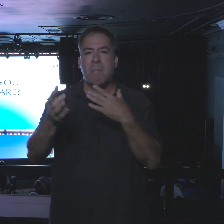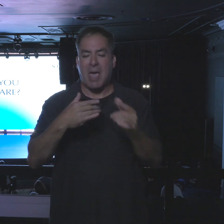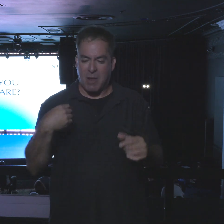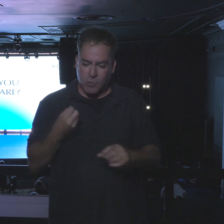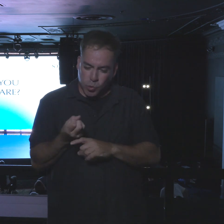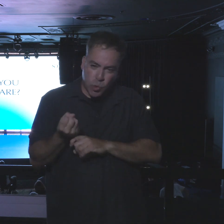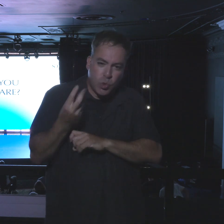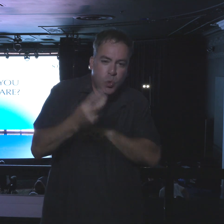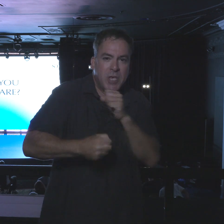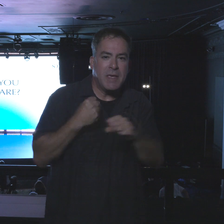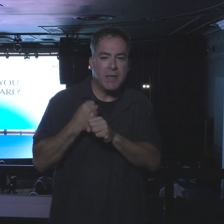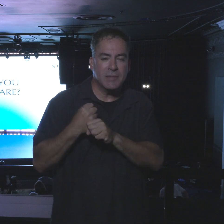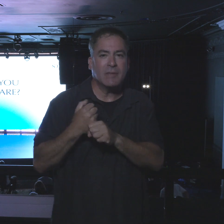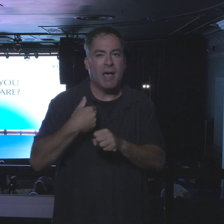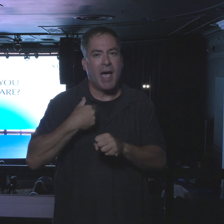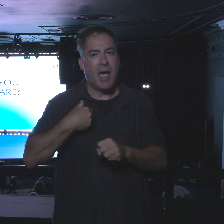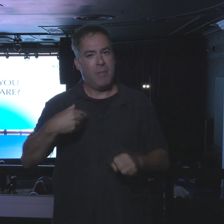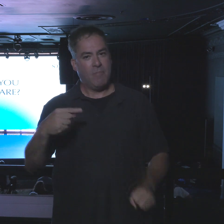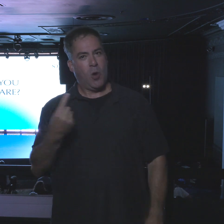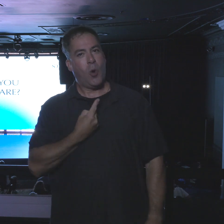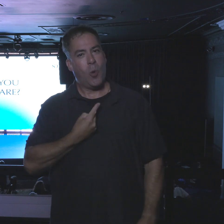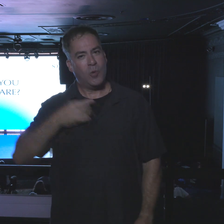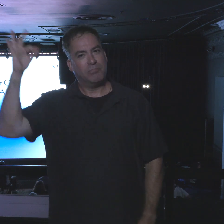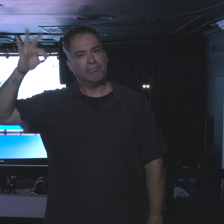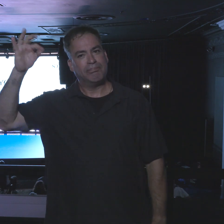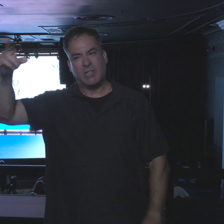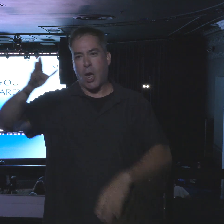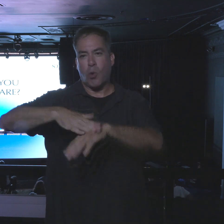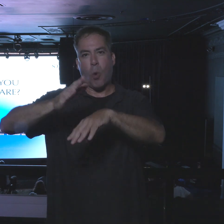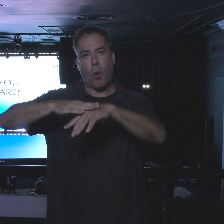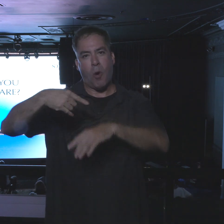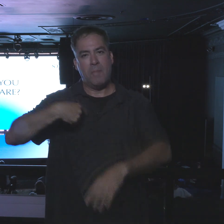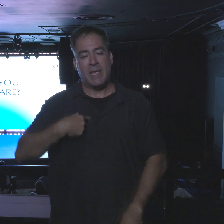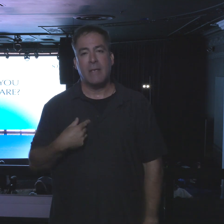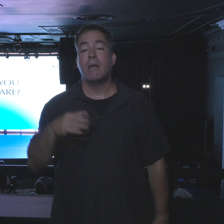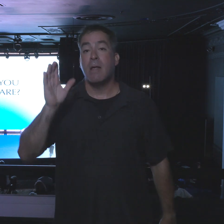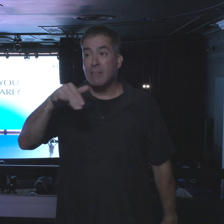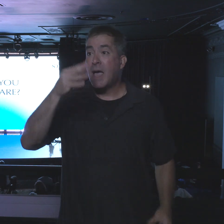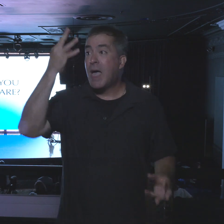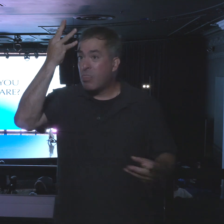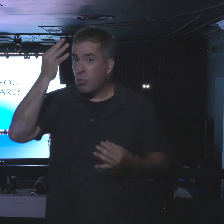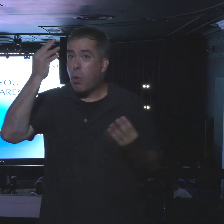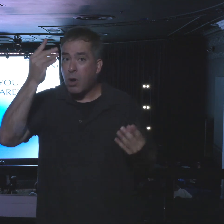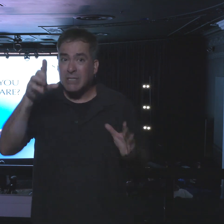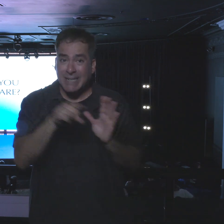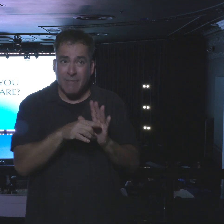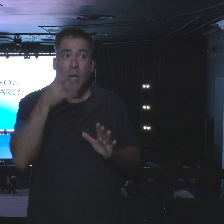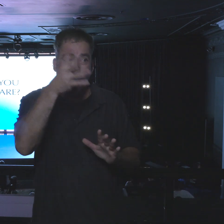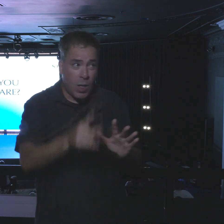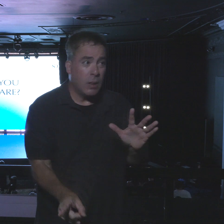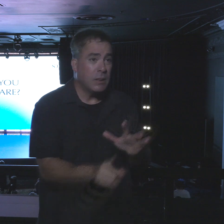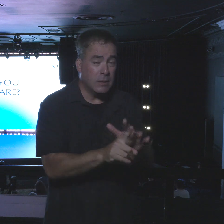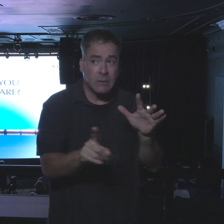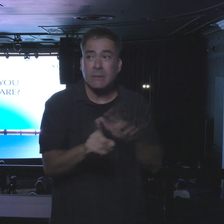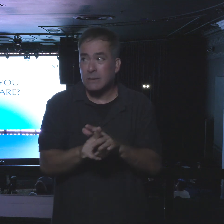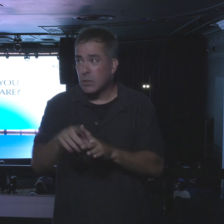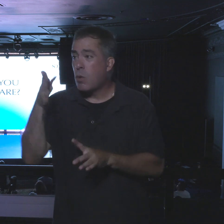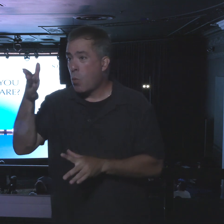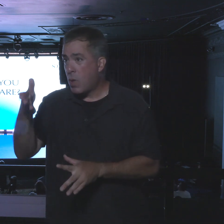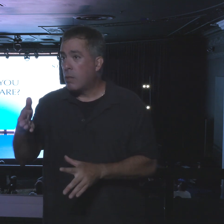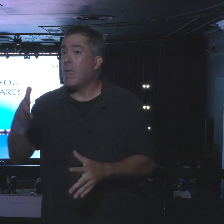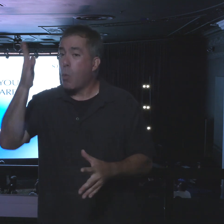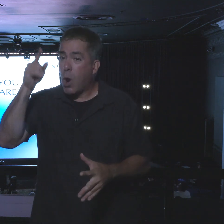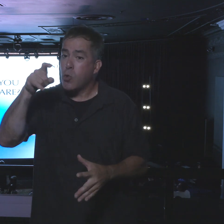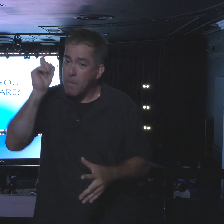Listen, listen. Listen, those thoughts will always crop up. That's why you always need to